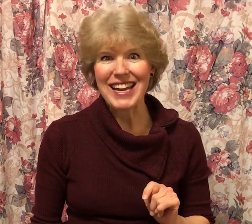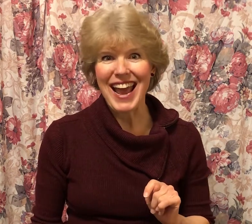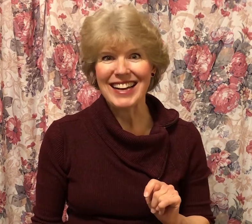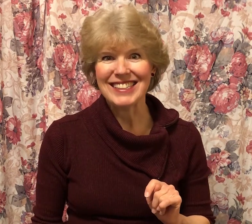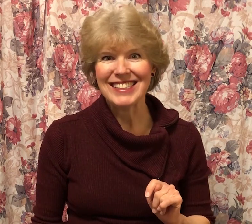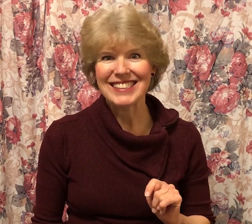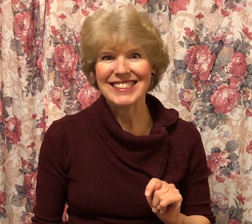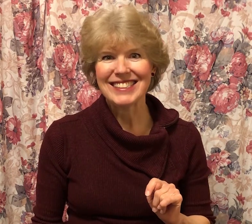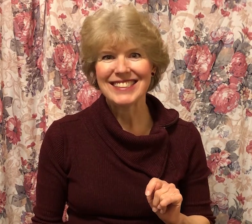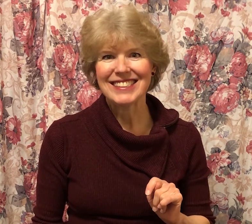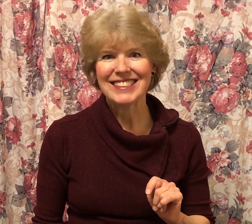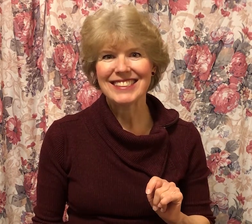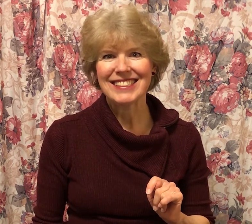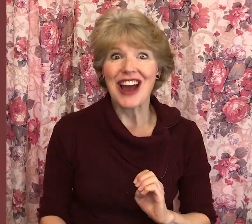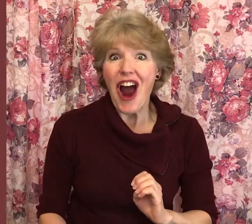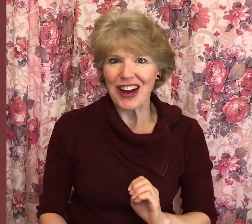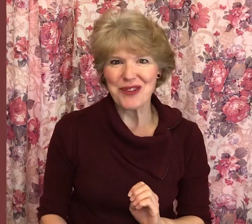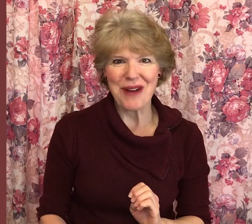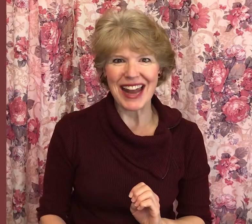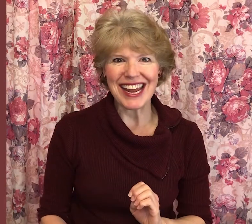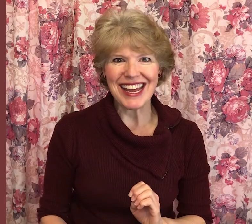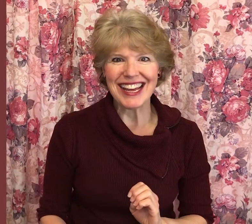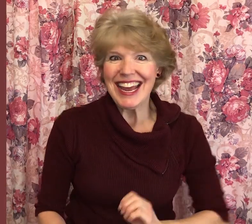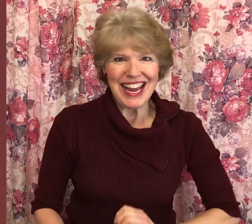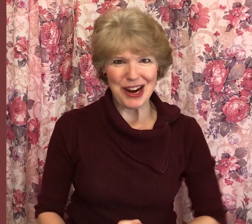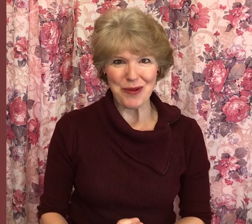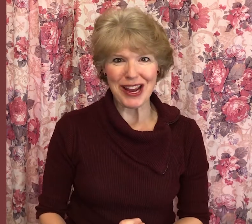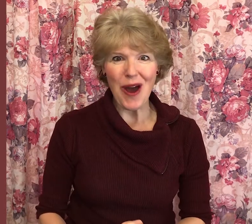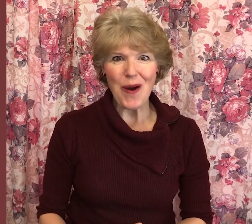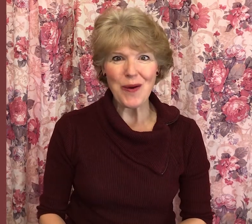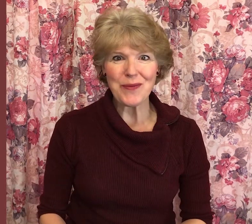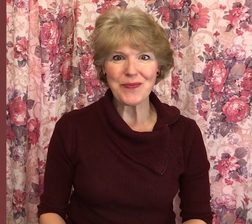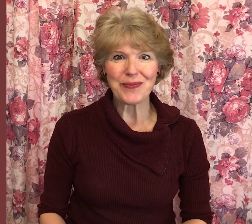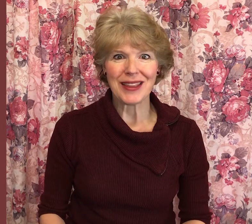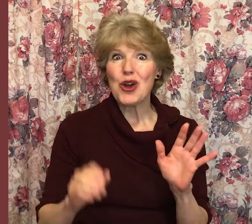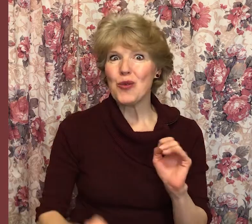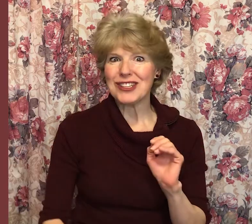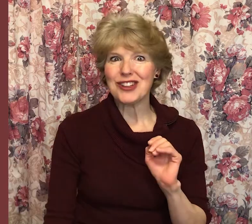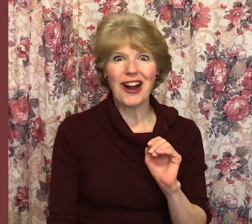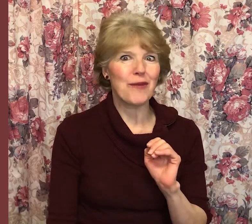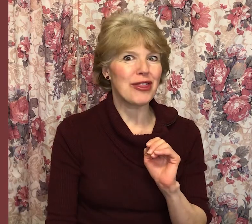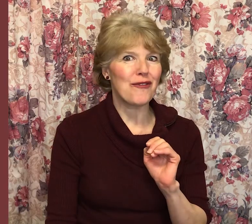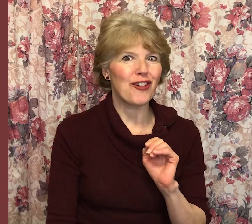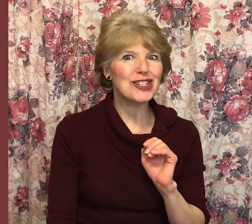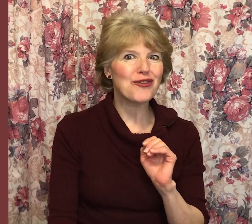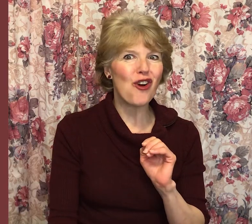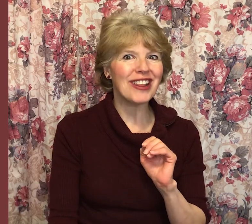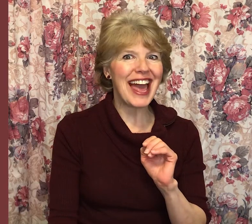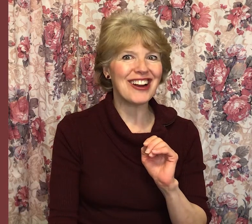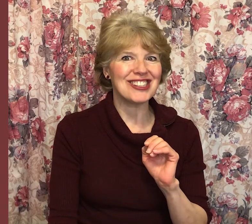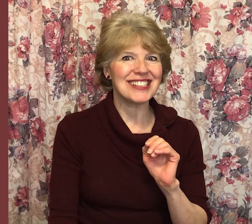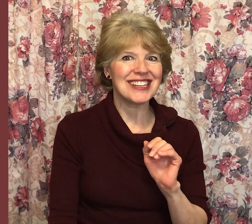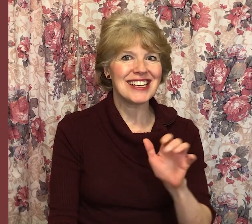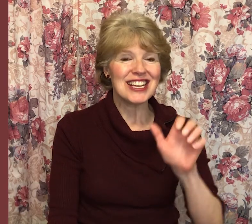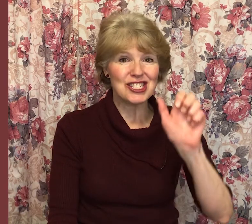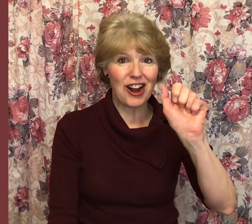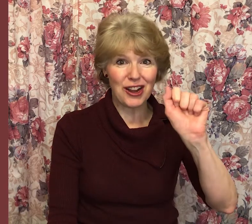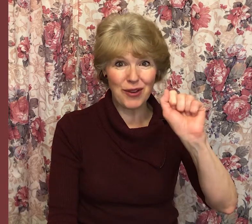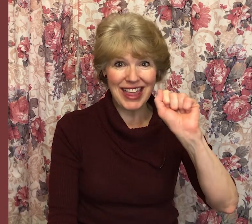hand. Are you ready? Here we go. We're starting with the first four letters. Starting with